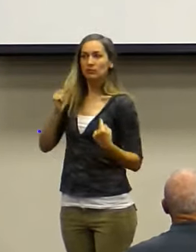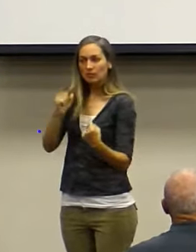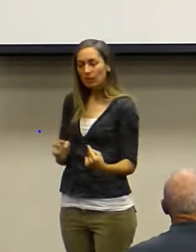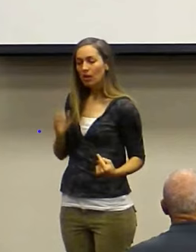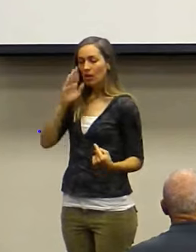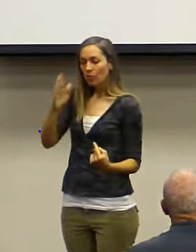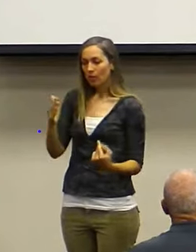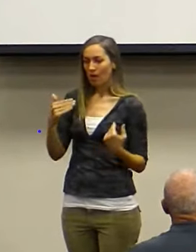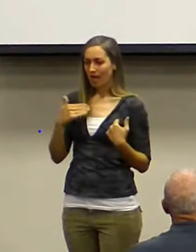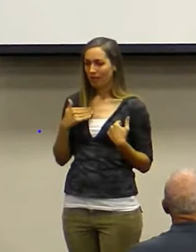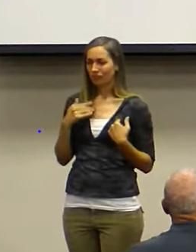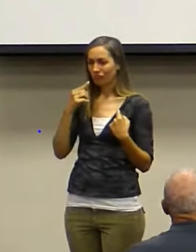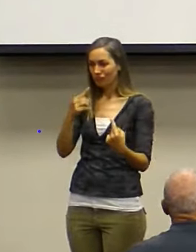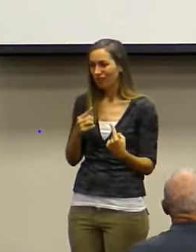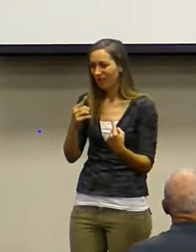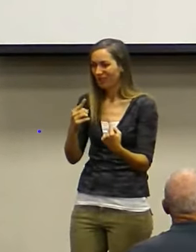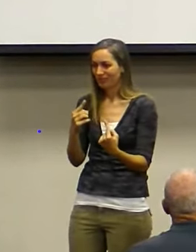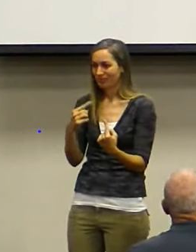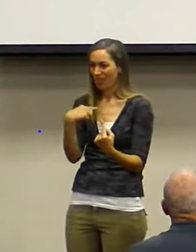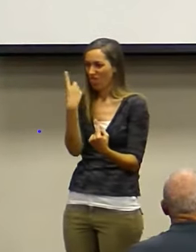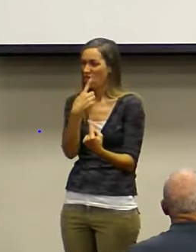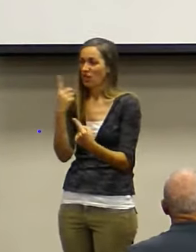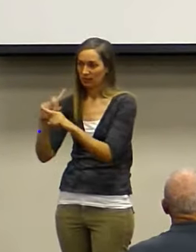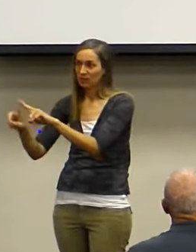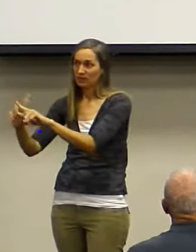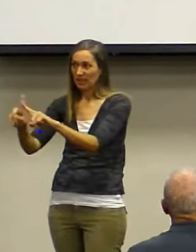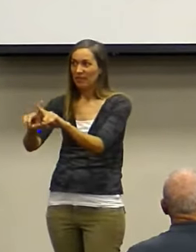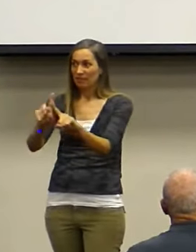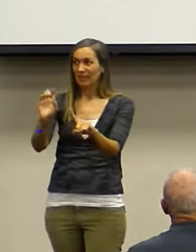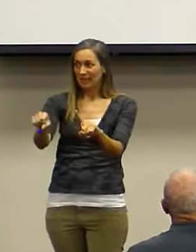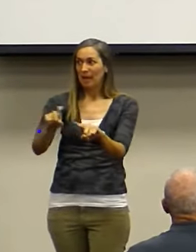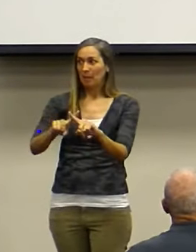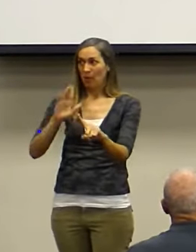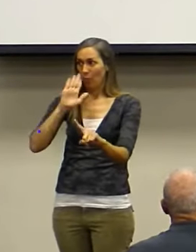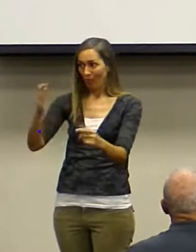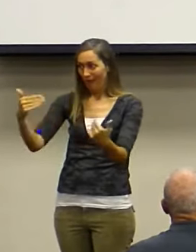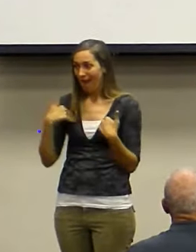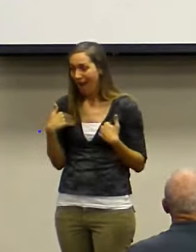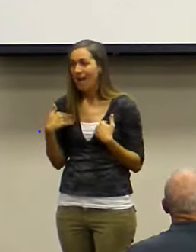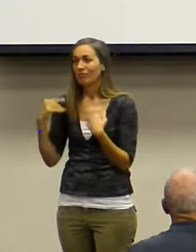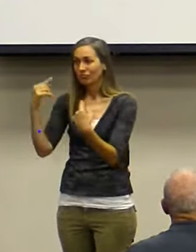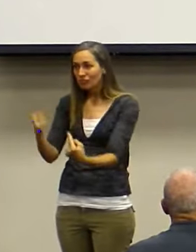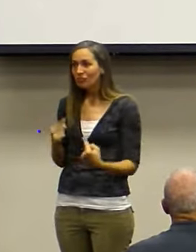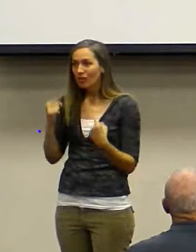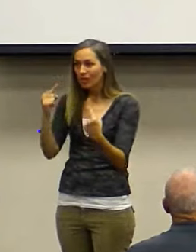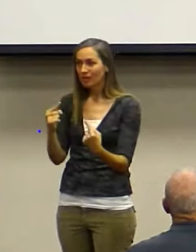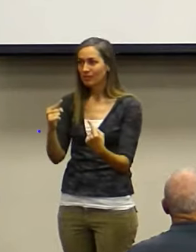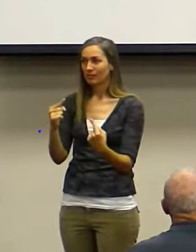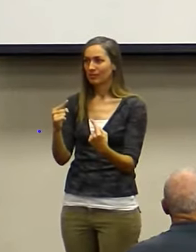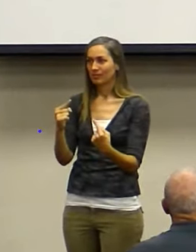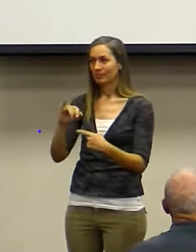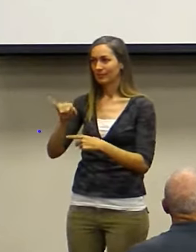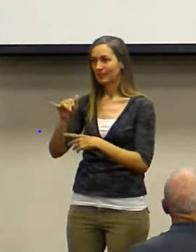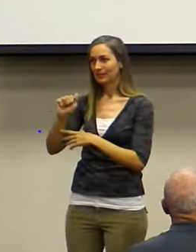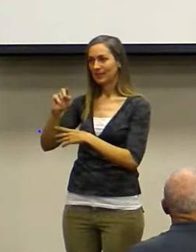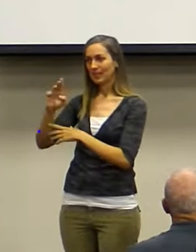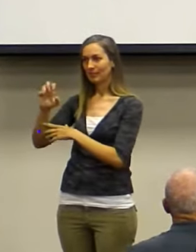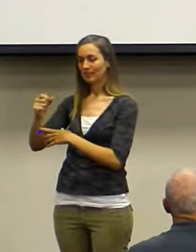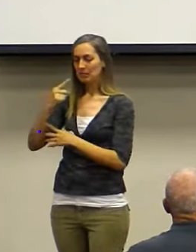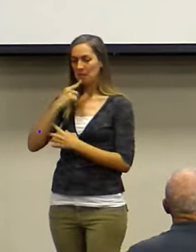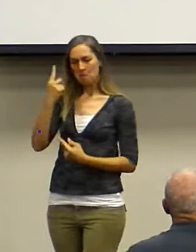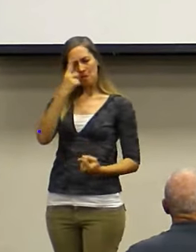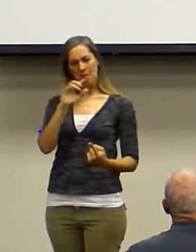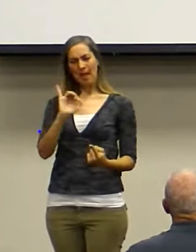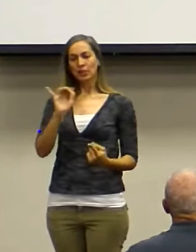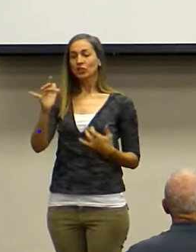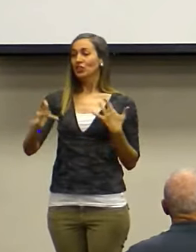Struggle comes in many forms and sizes. But I love what James says. Consider it pure joy when you go through struggles.